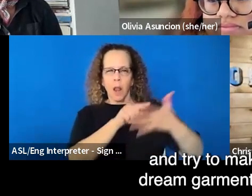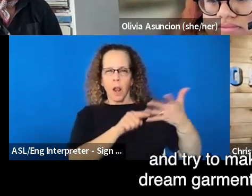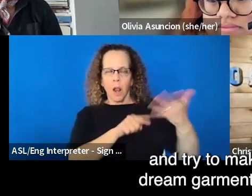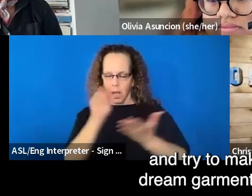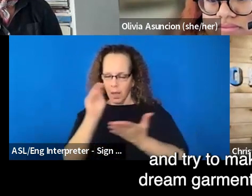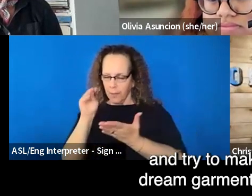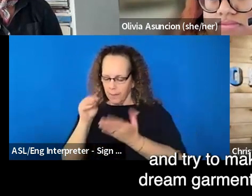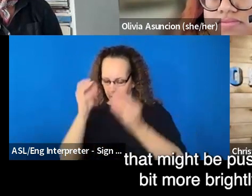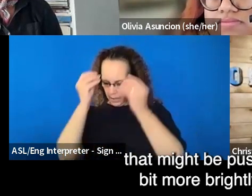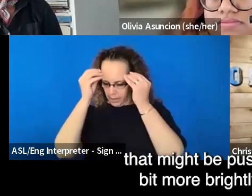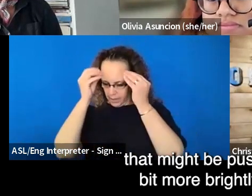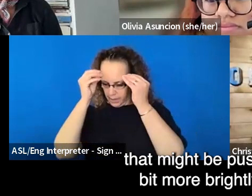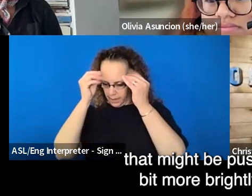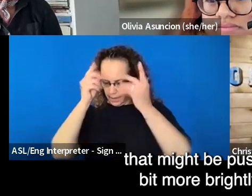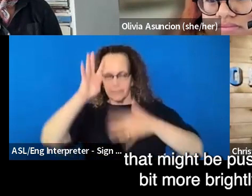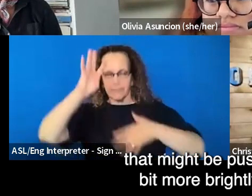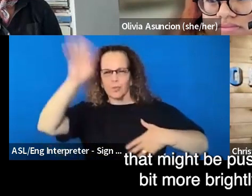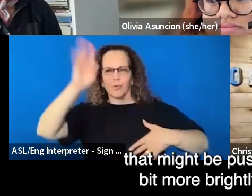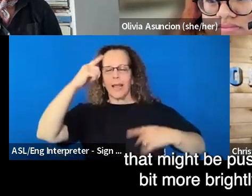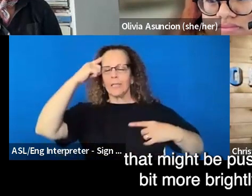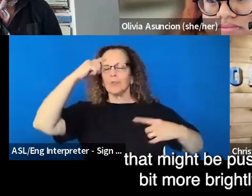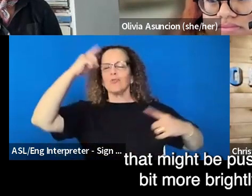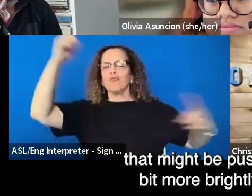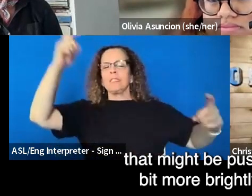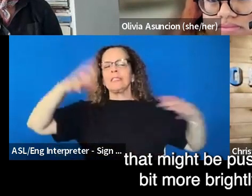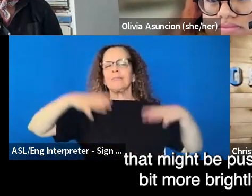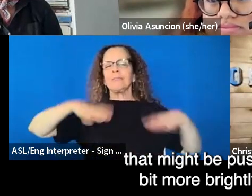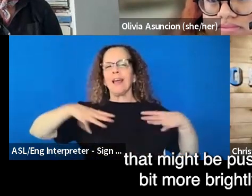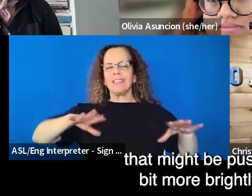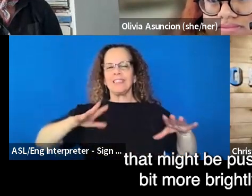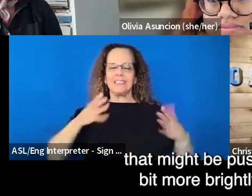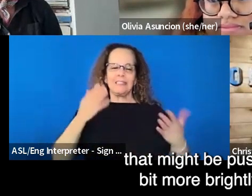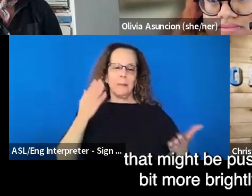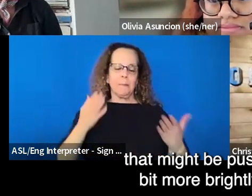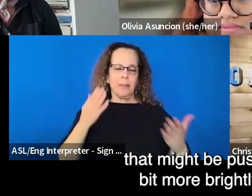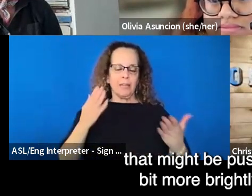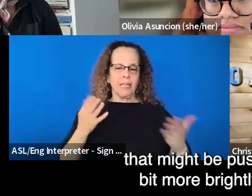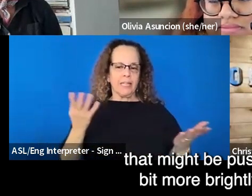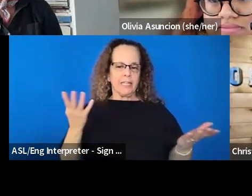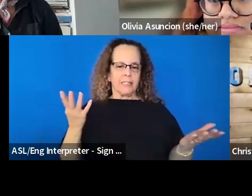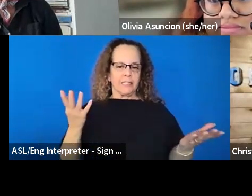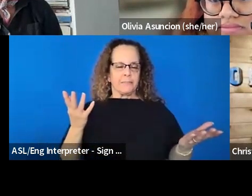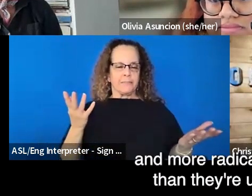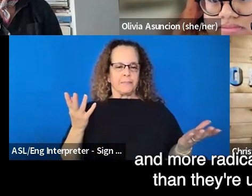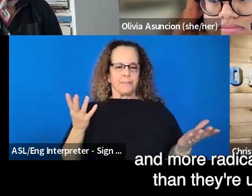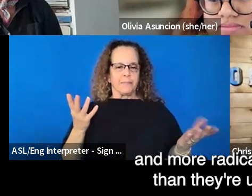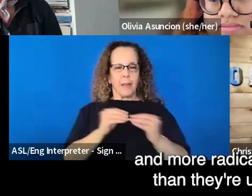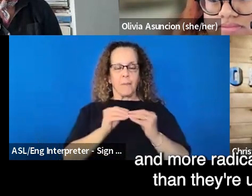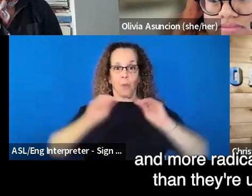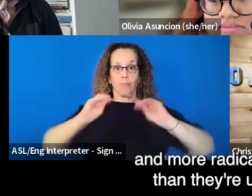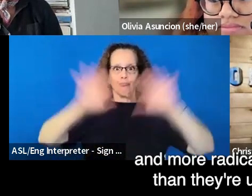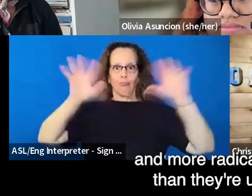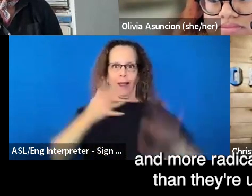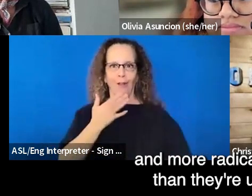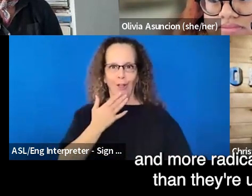garment for them that might be pushing a little bit more brightly colored and